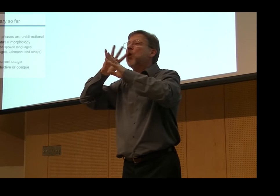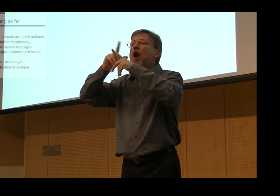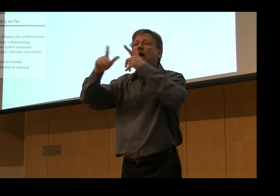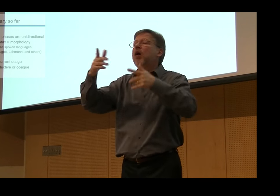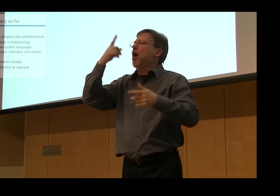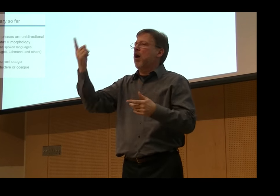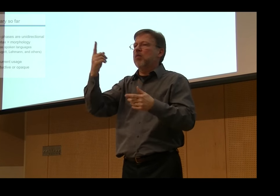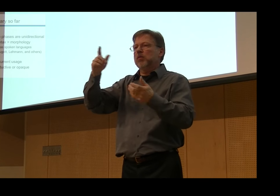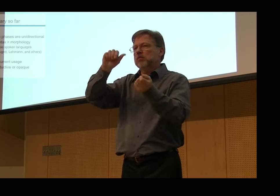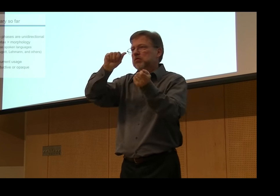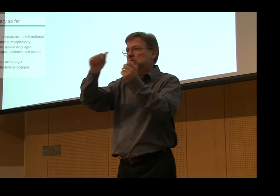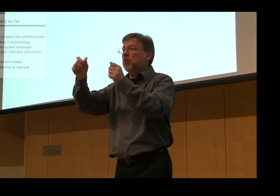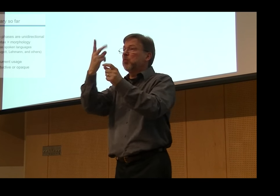the grammar of that era.